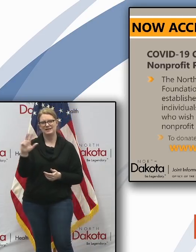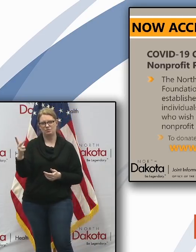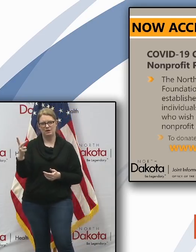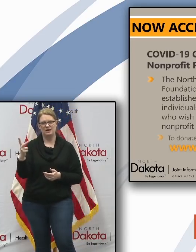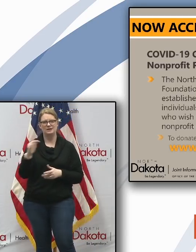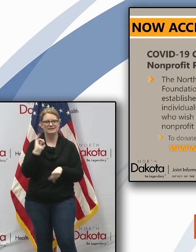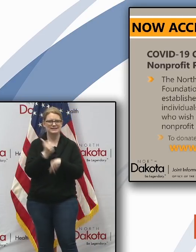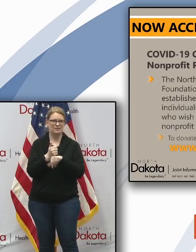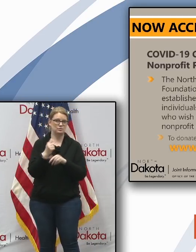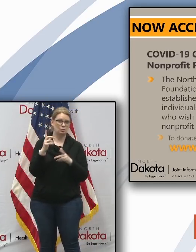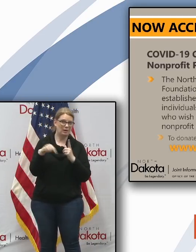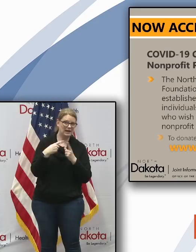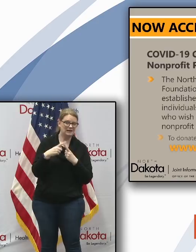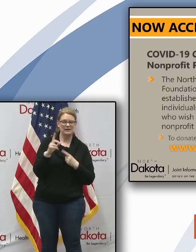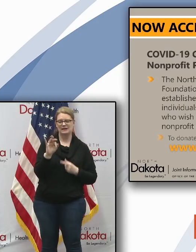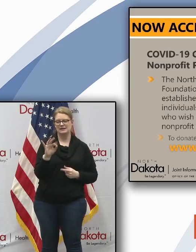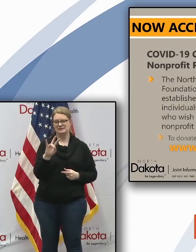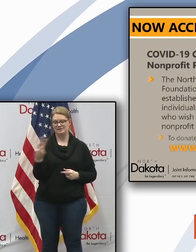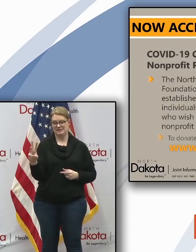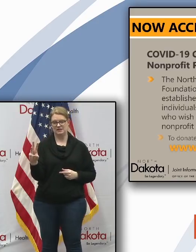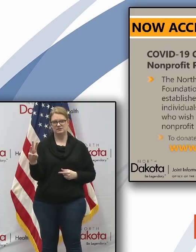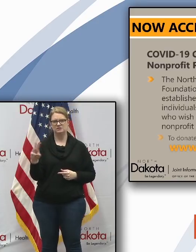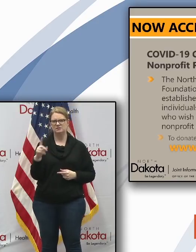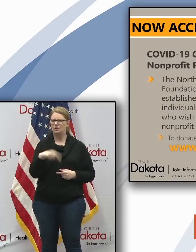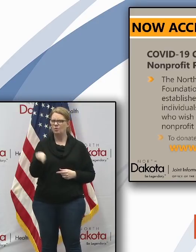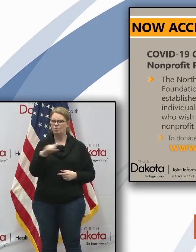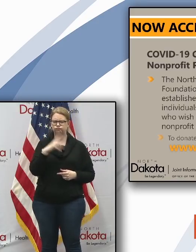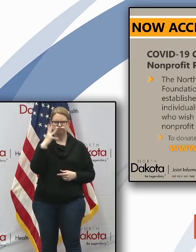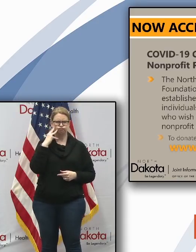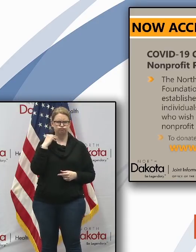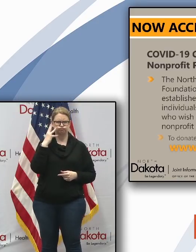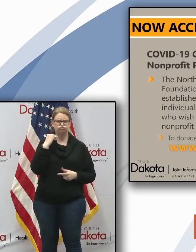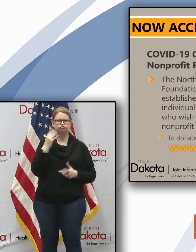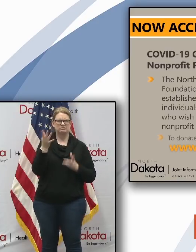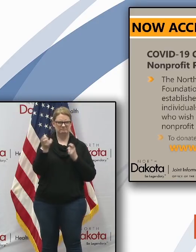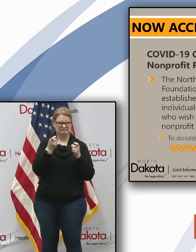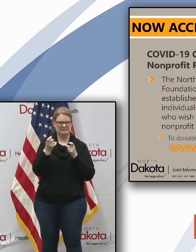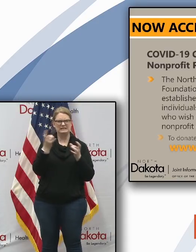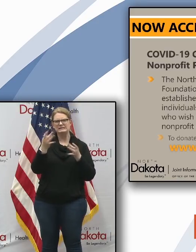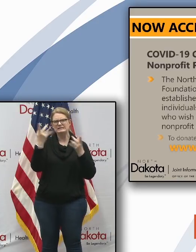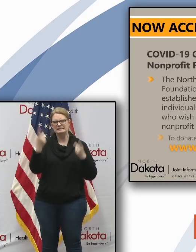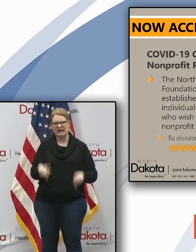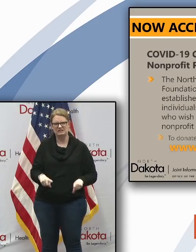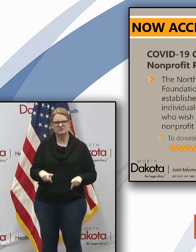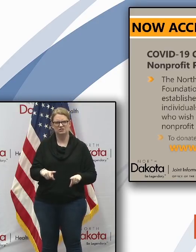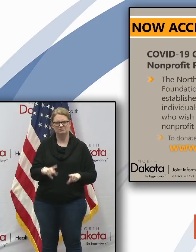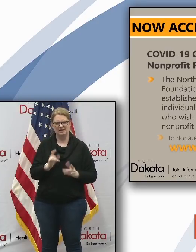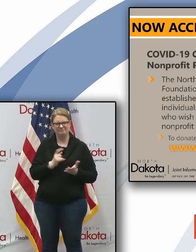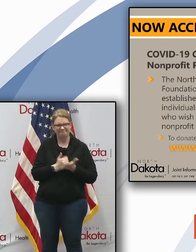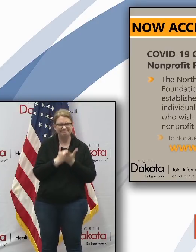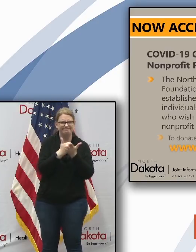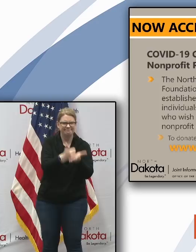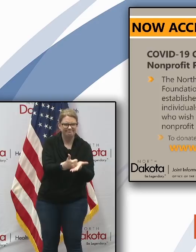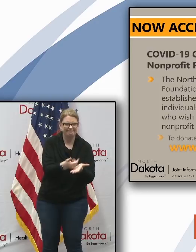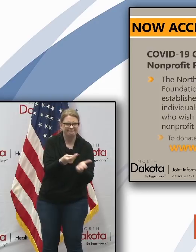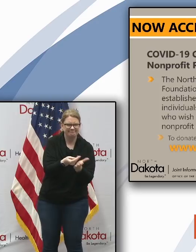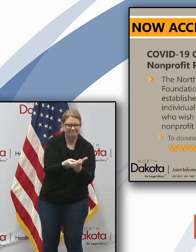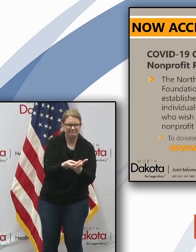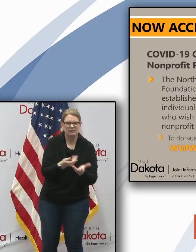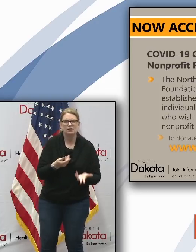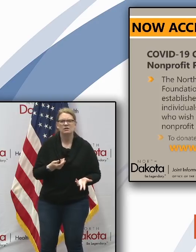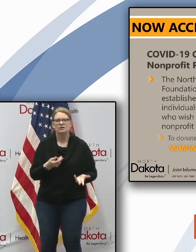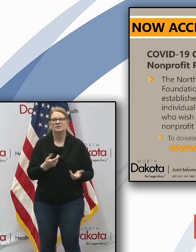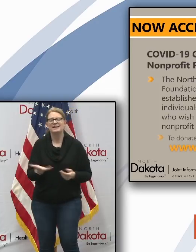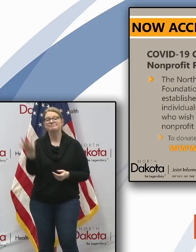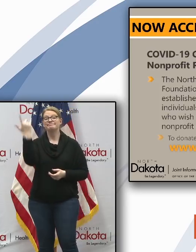established in 1976 they're very experienced in managing disaster relief funds many would know that